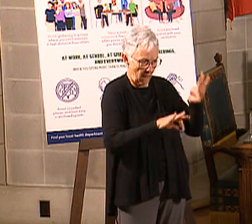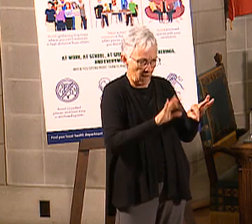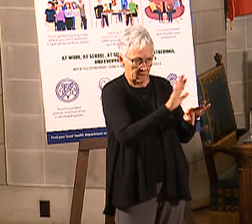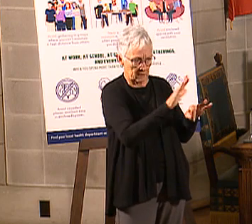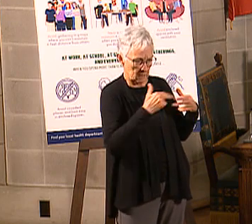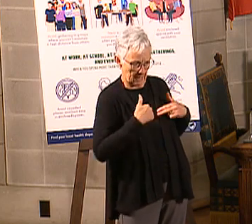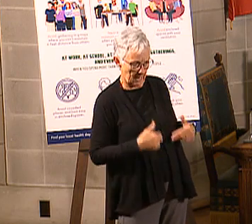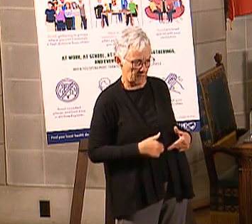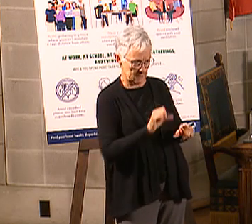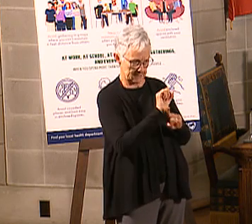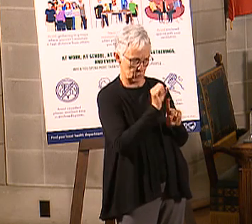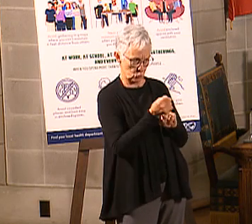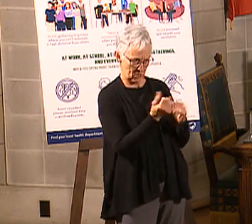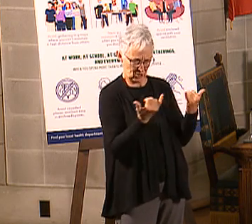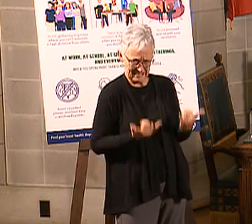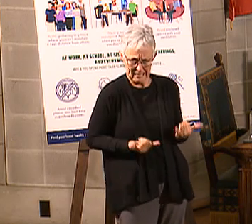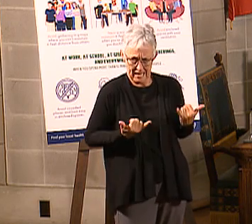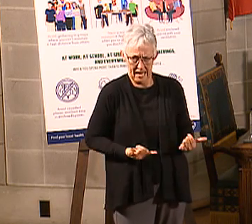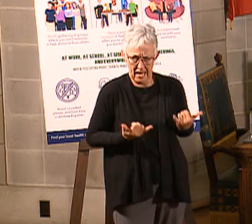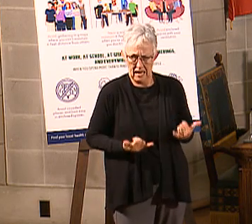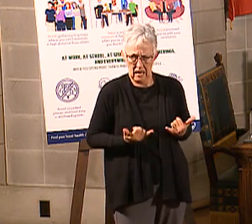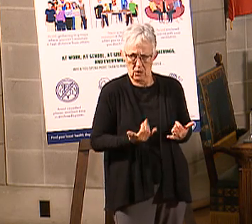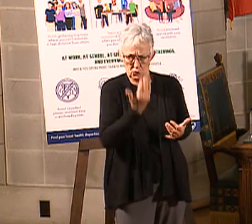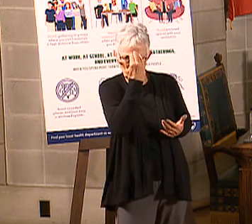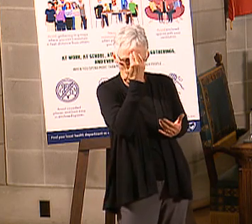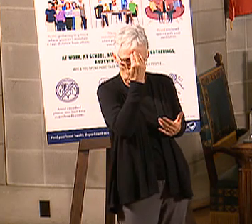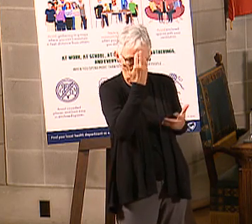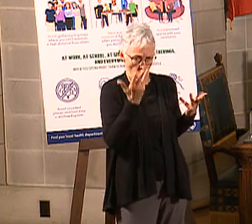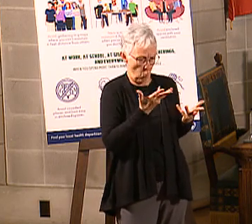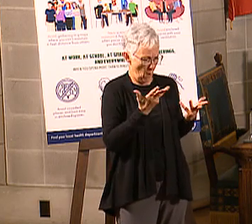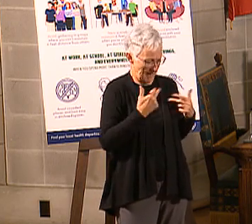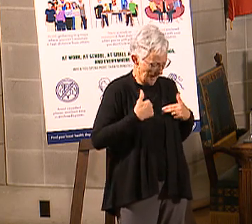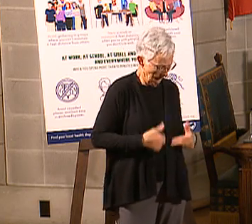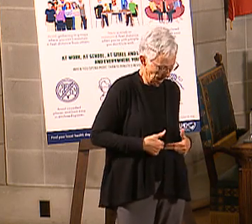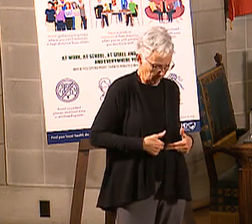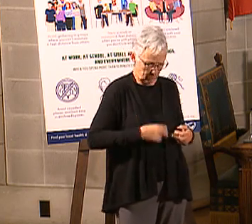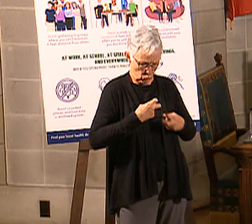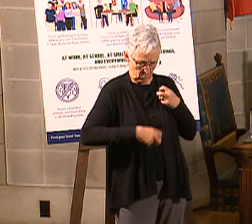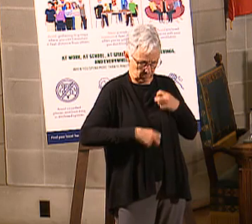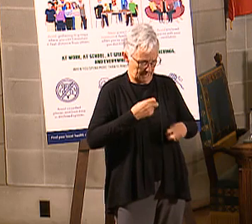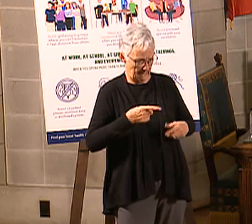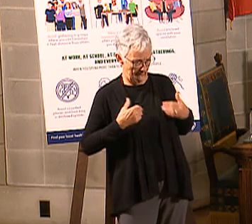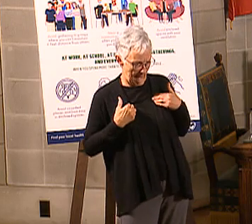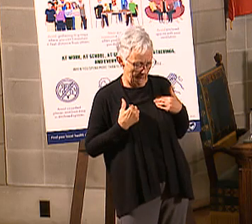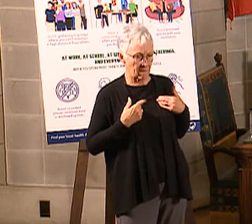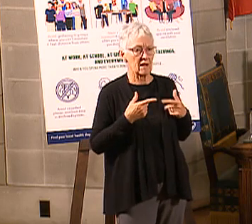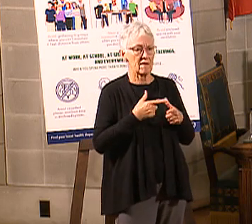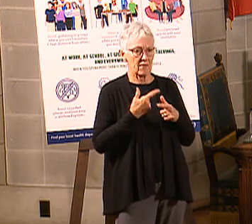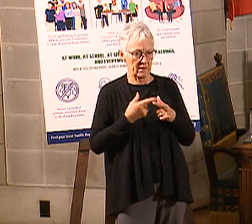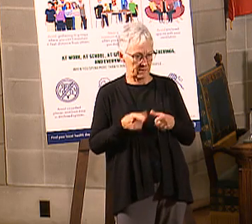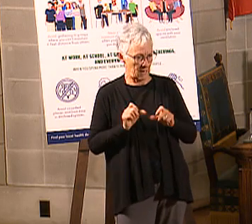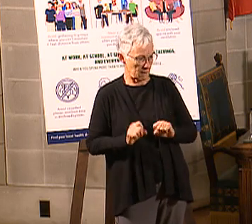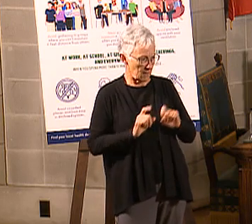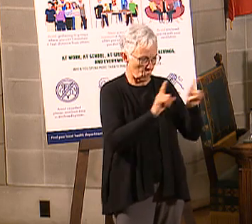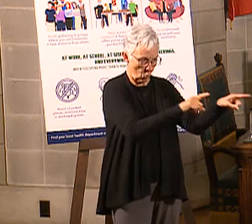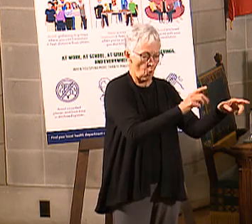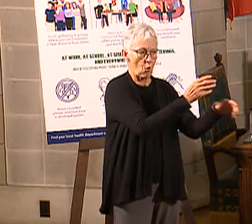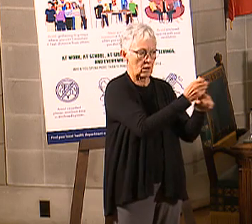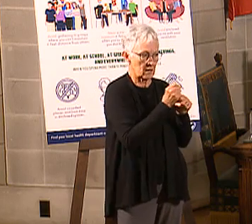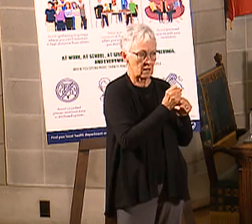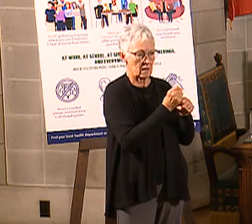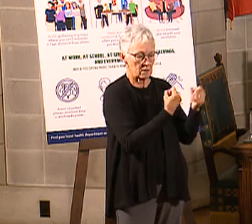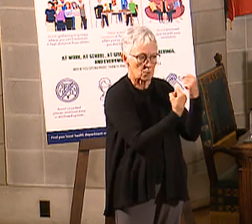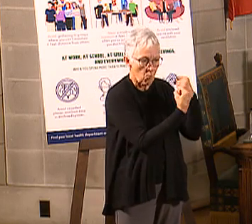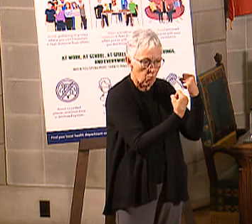unknown to them, so that they can know what they're facing and what they need to work on so that then they can go get that care because the